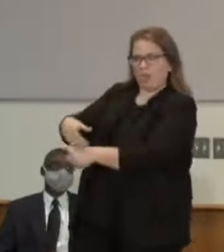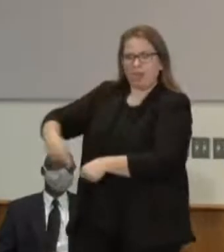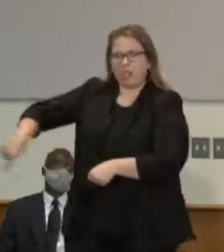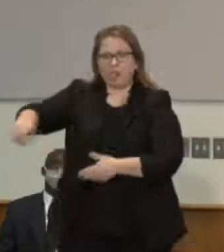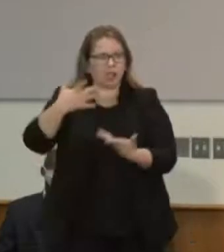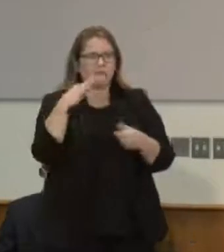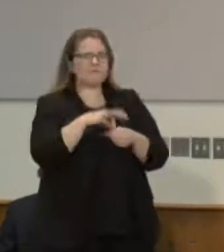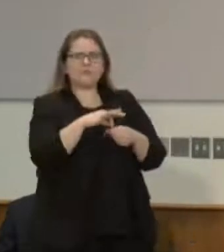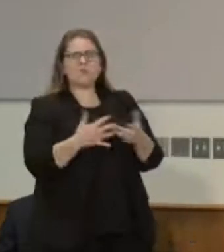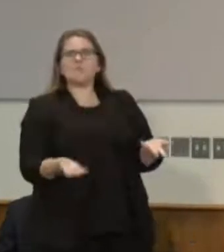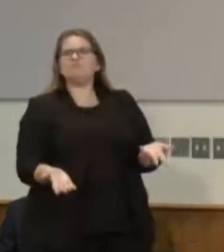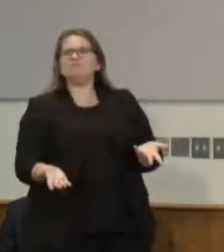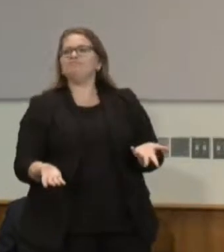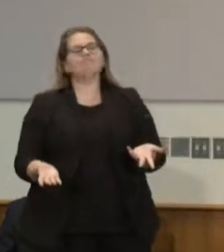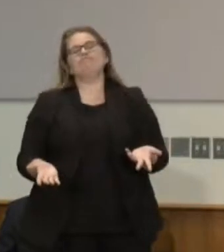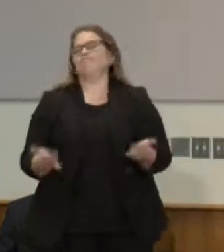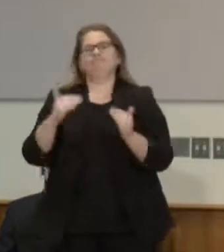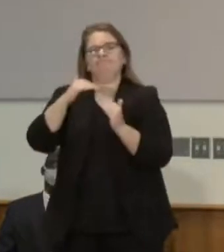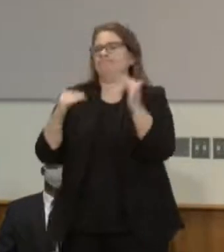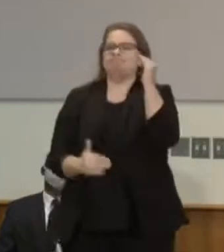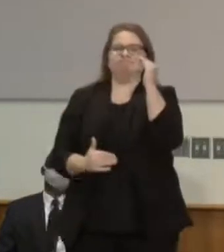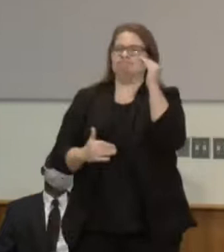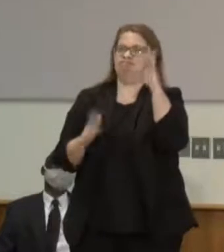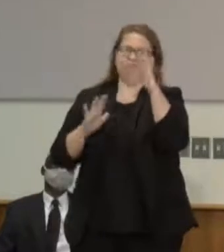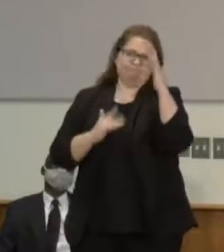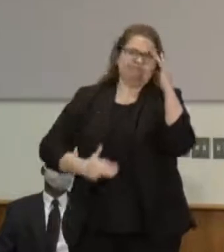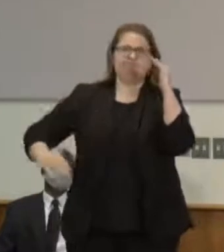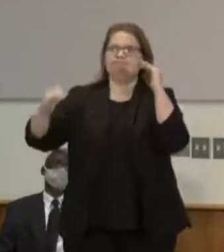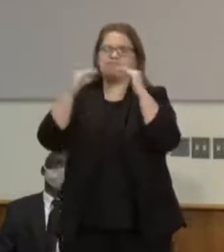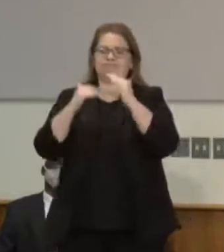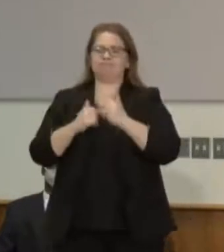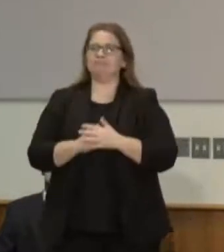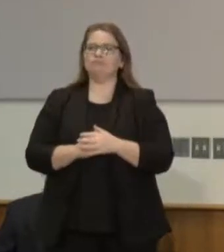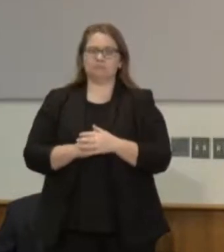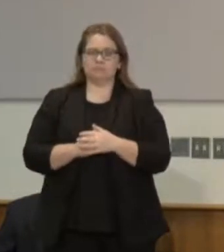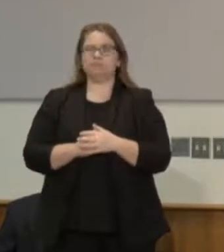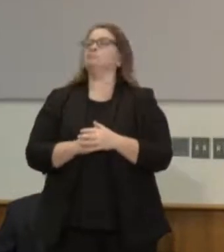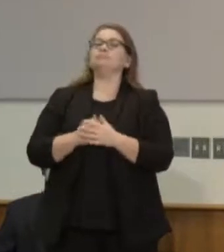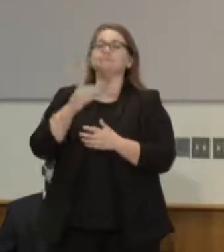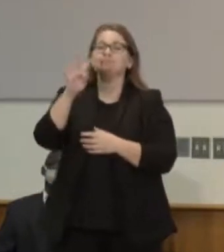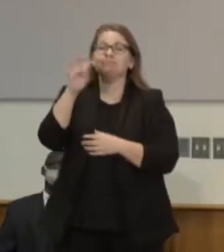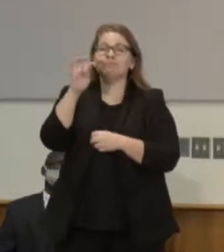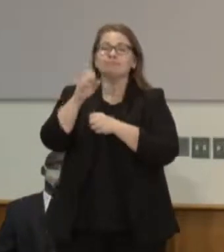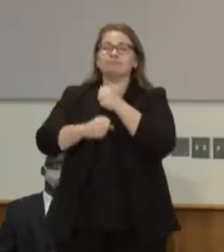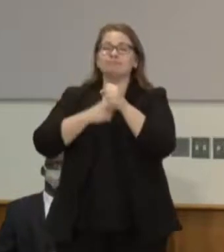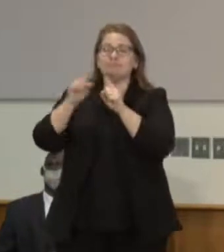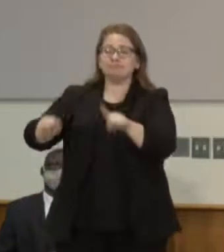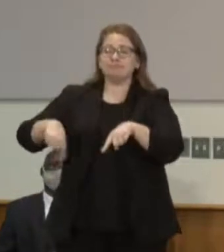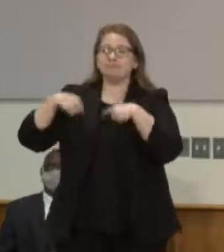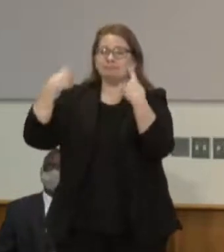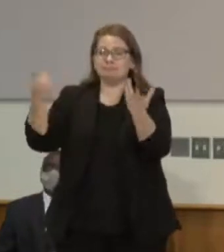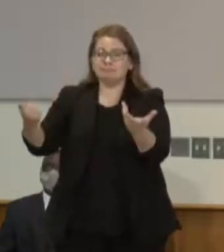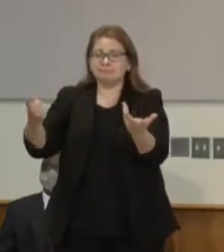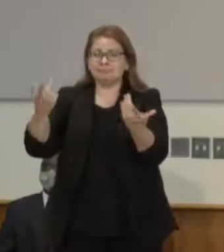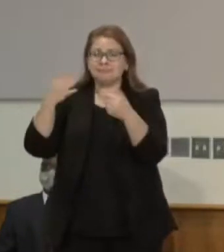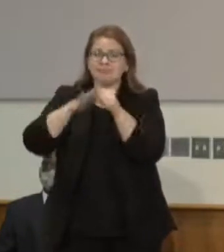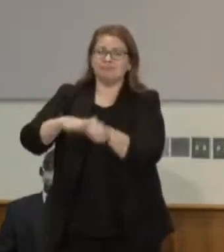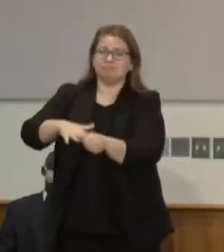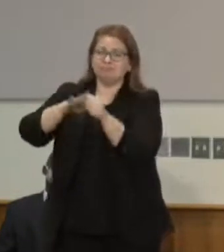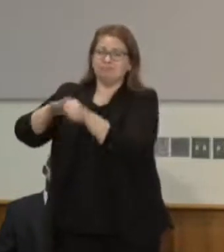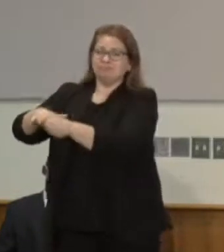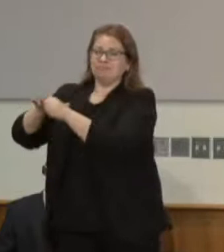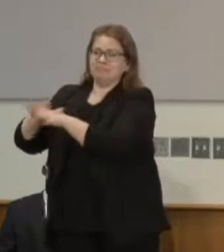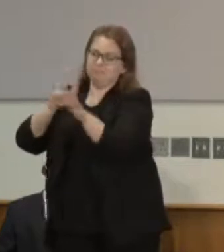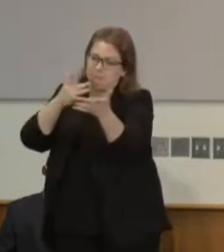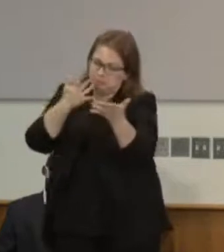so when we wonder about how we got here you know you'll hear folks say it's been 400 years in the making well for some of our communities it's been even more than 400 years as we